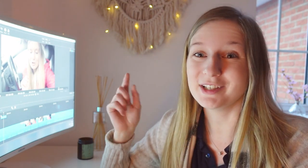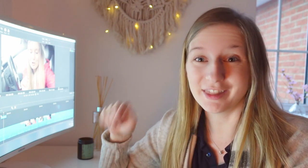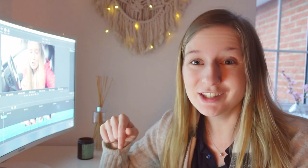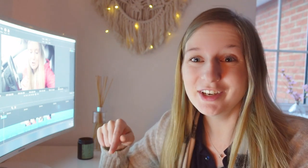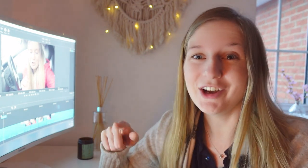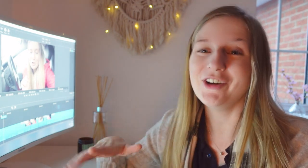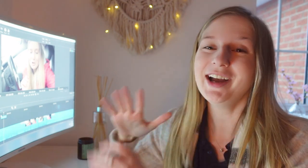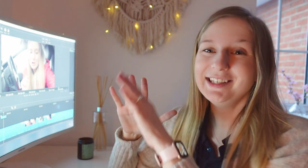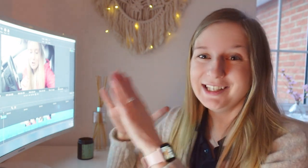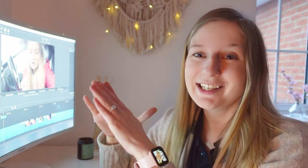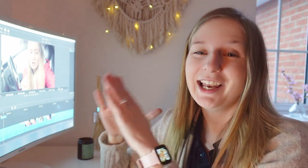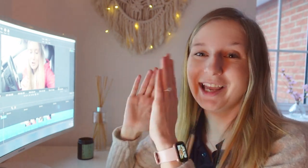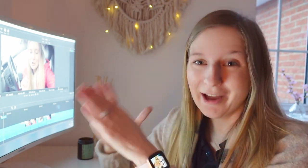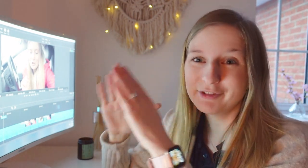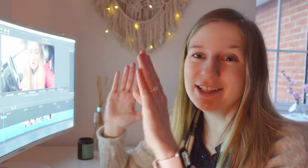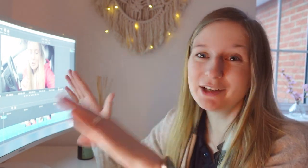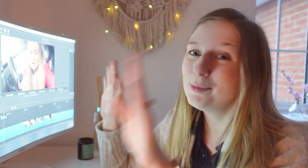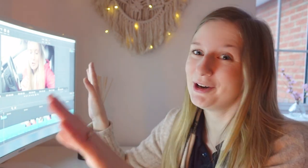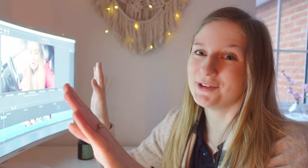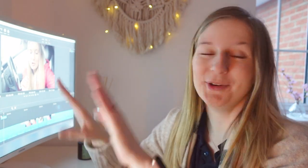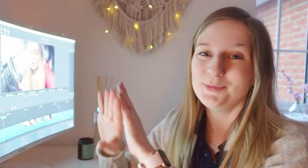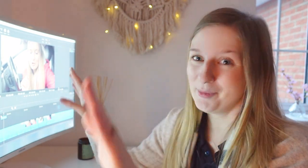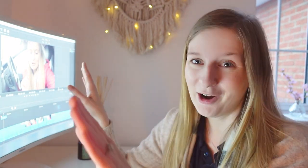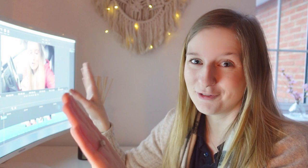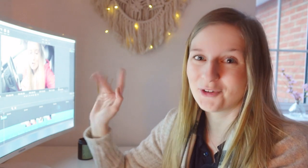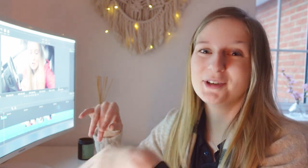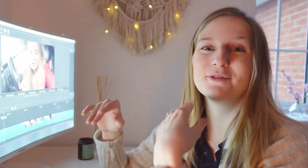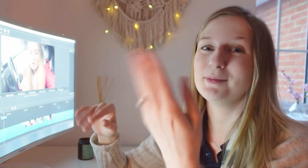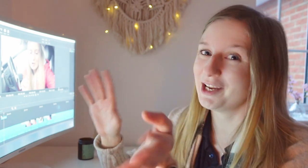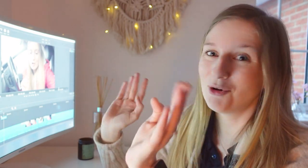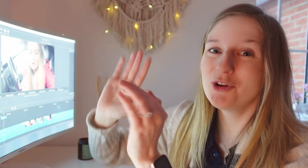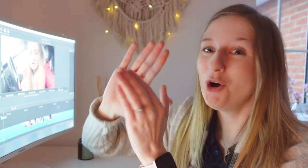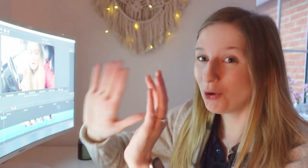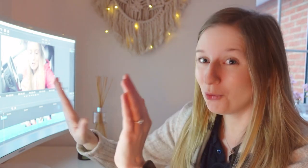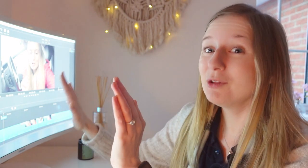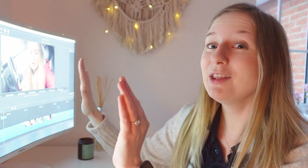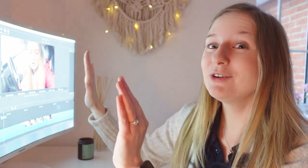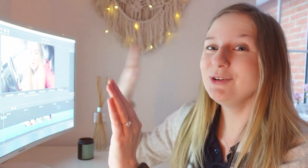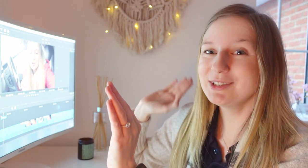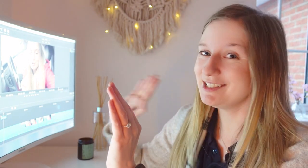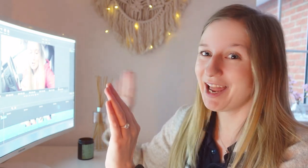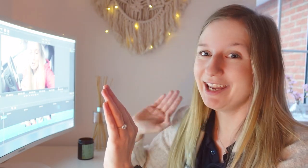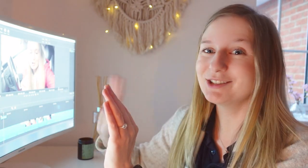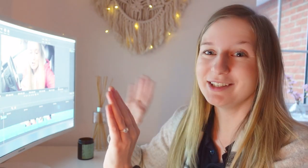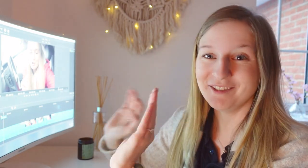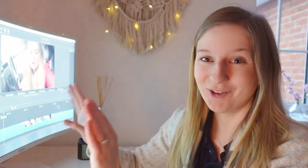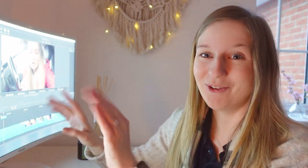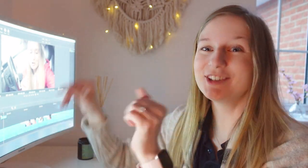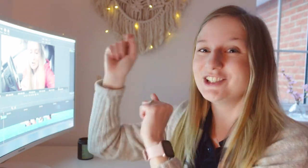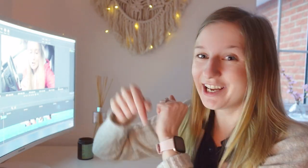to this video detailing every single person who's been a part of vlogmas from day one all the way through to day 24 so check